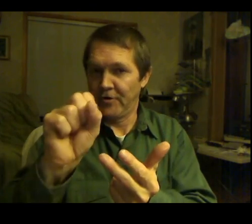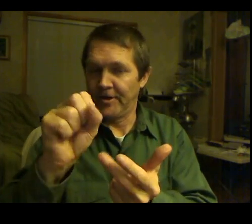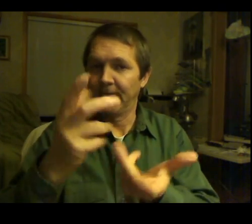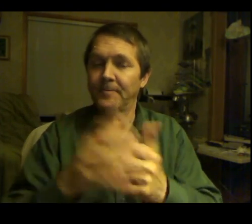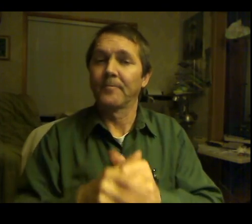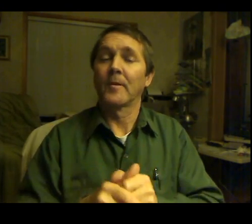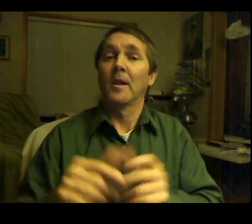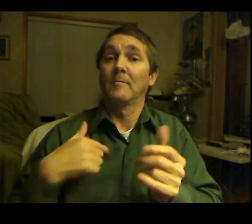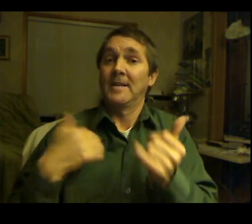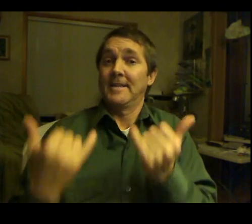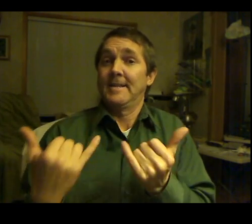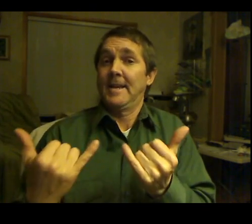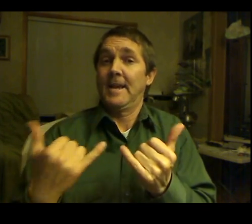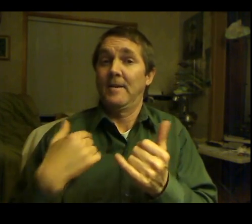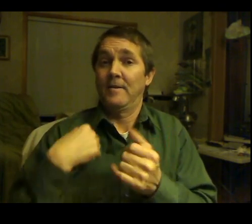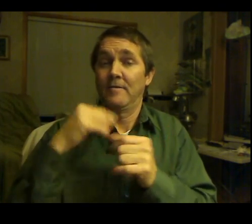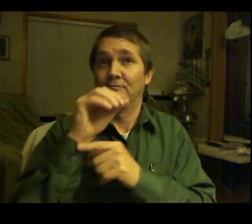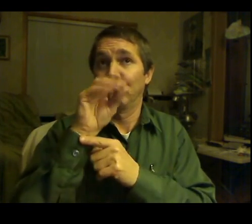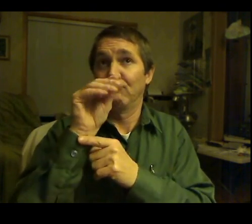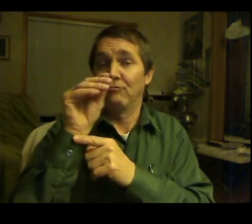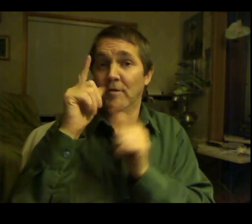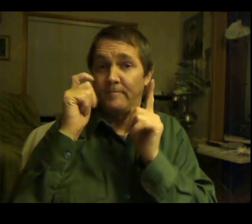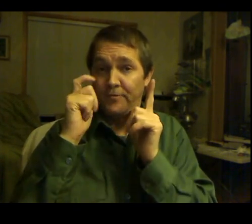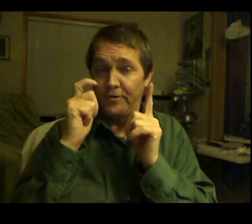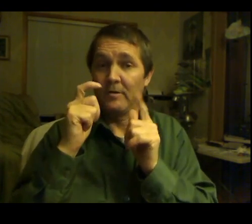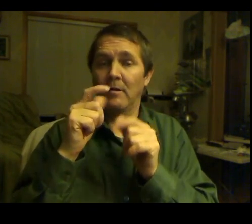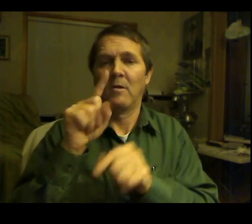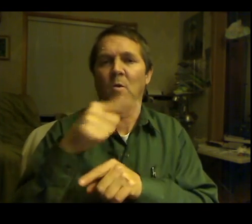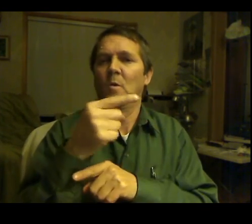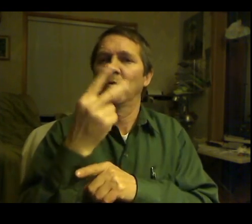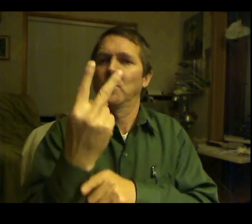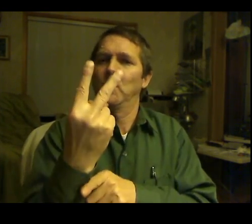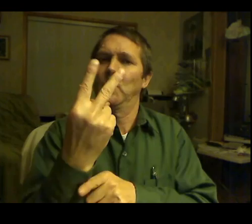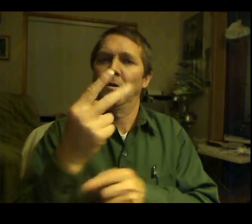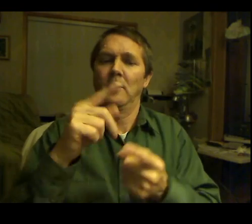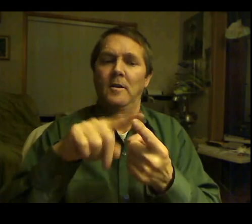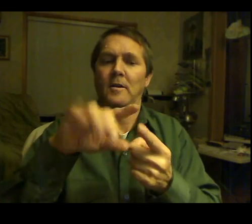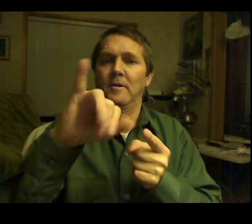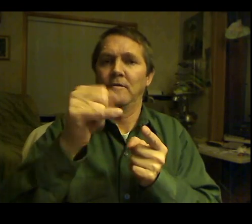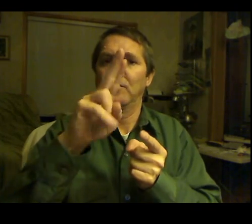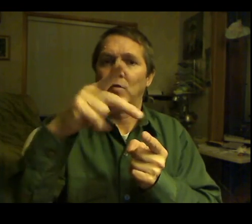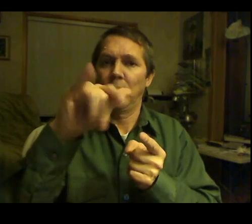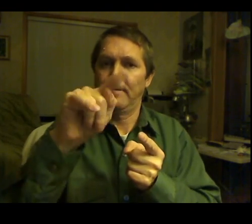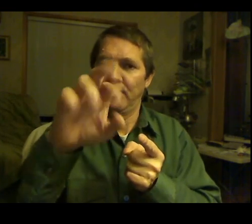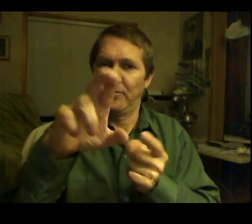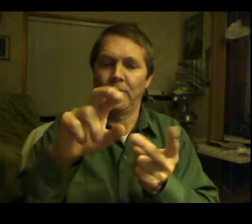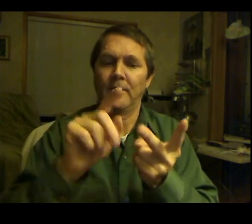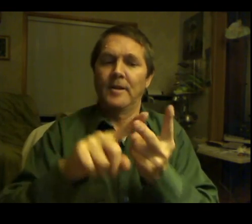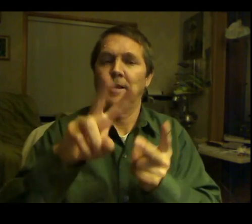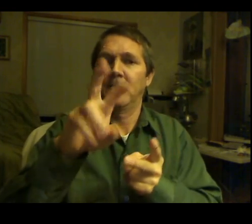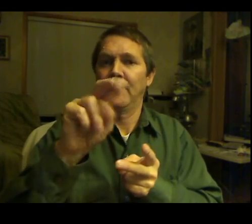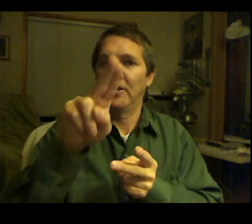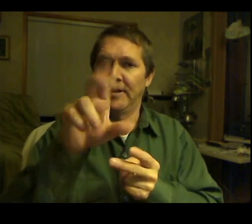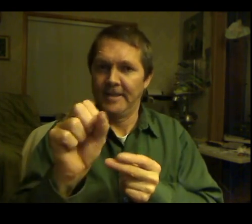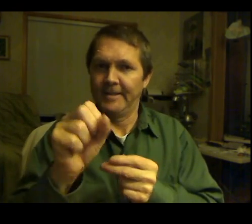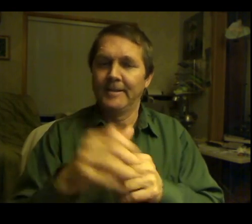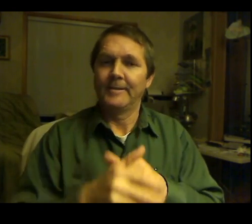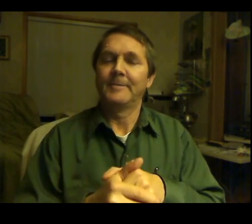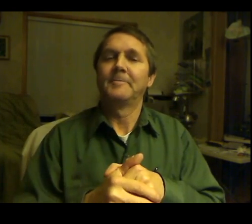smart fridge, going into a smart home for all your appliances. But basically, they trade automatically for electrons for you, fed into a smart